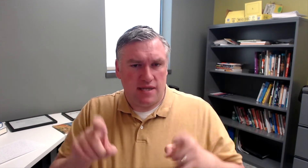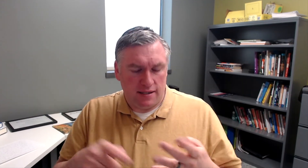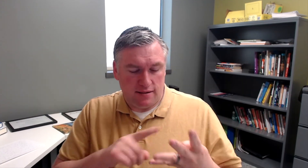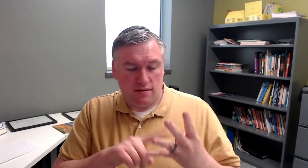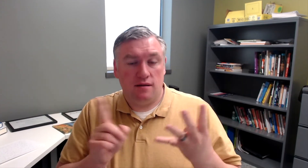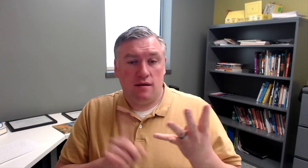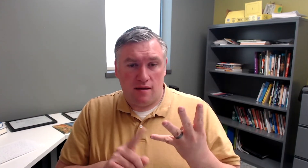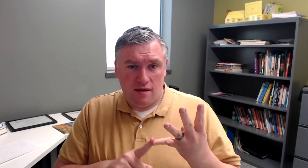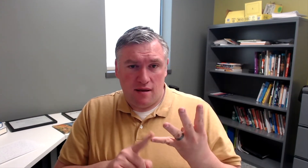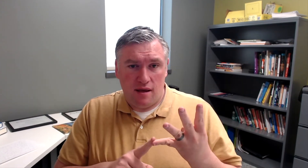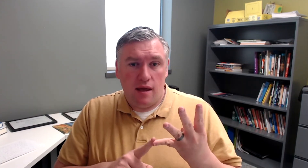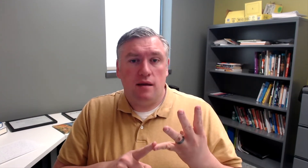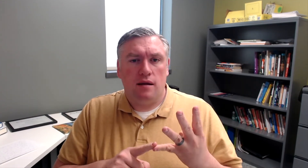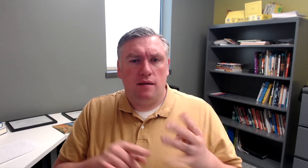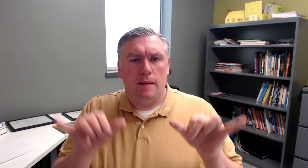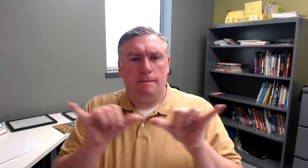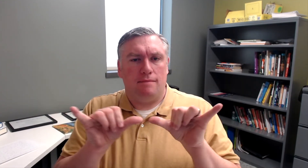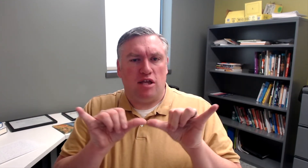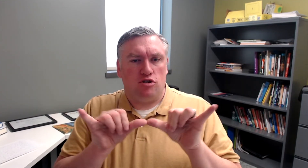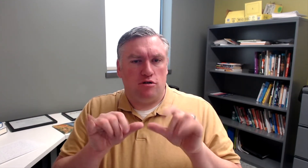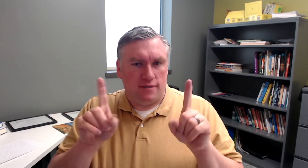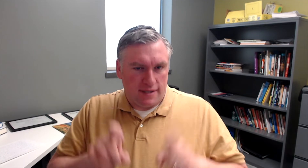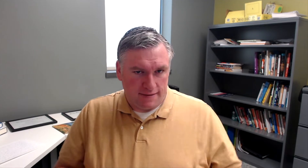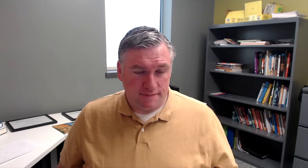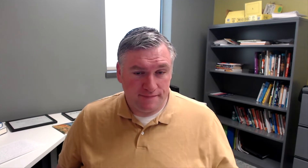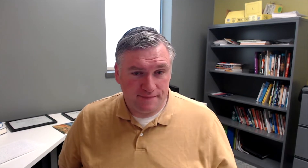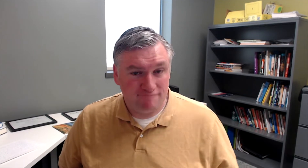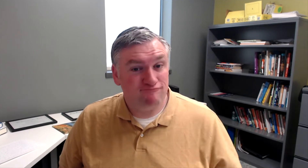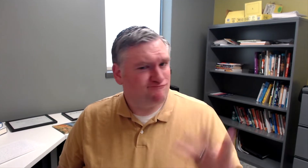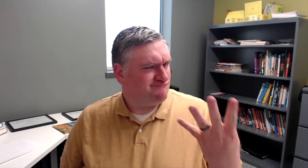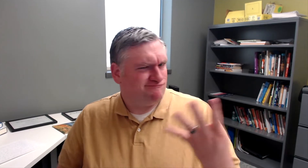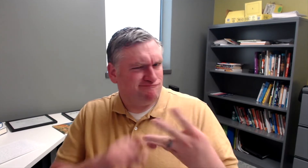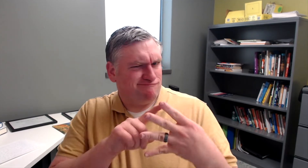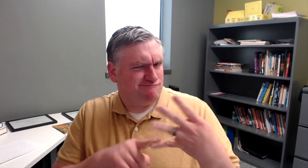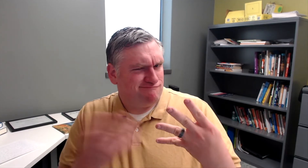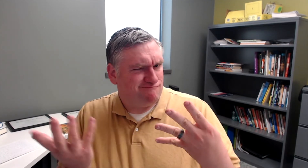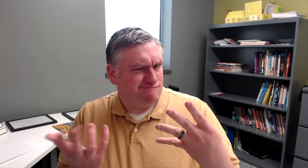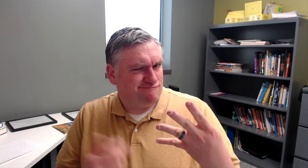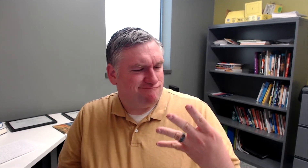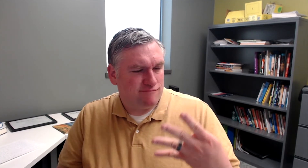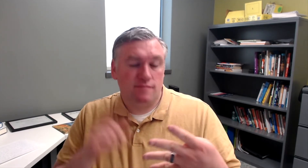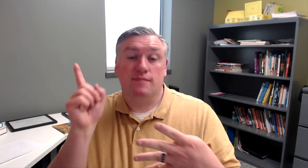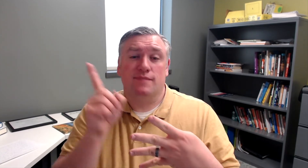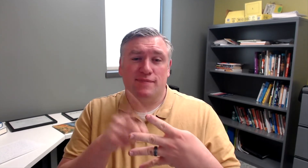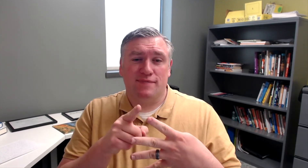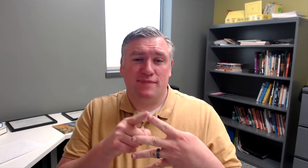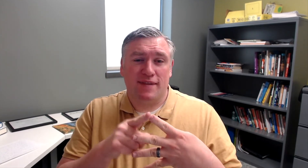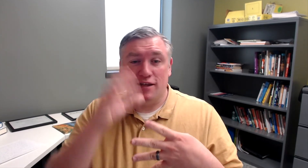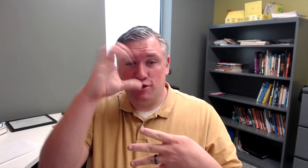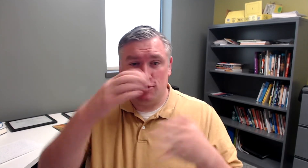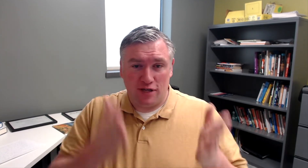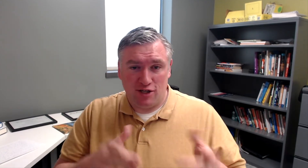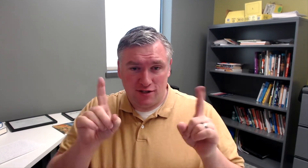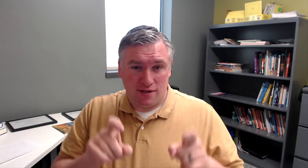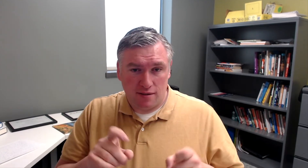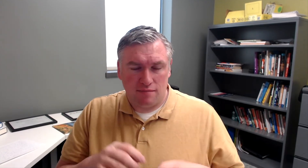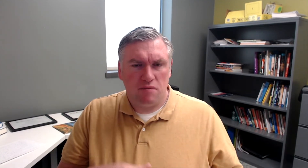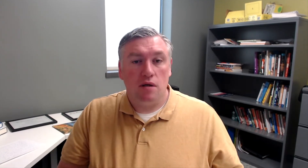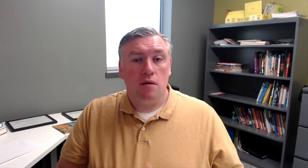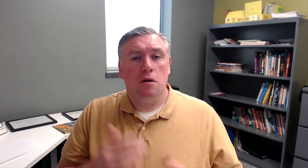Test, and the Measurement Test. So what are they? First, the Stranger Test.